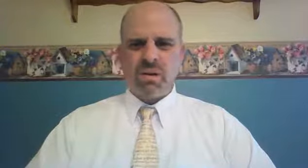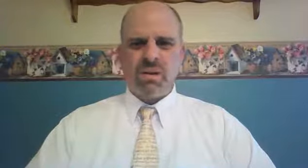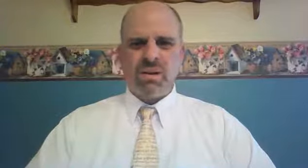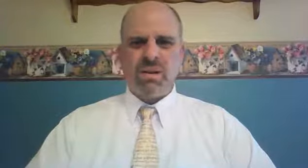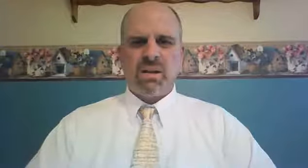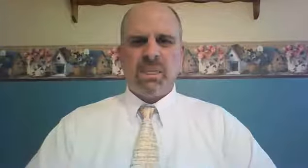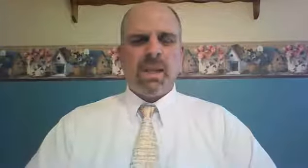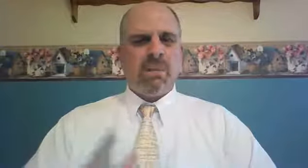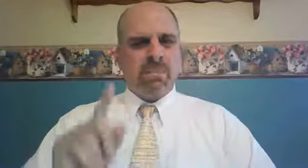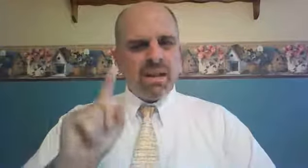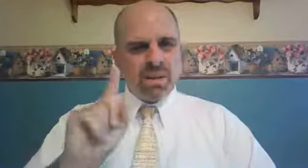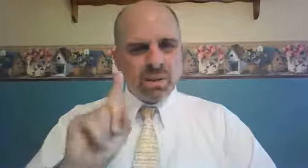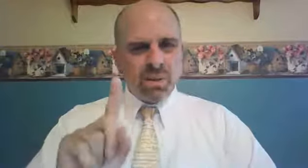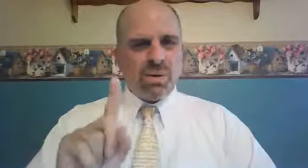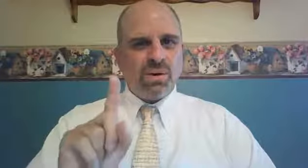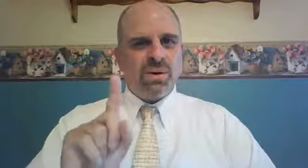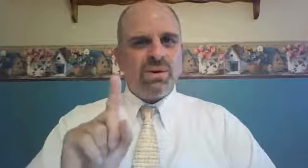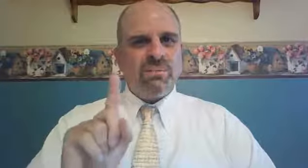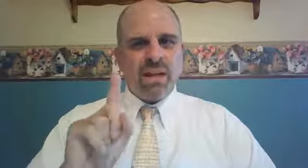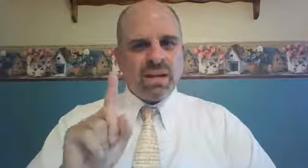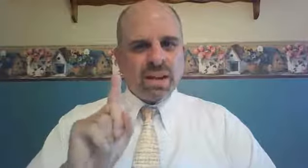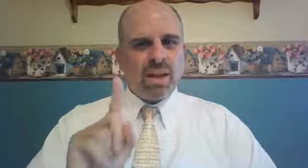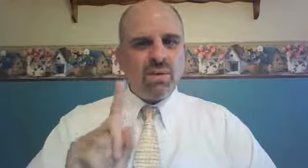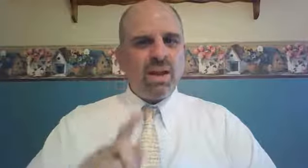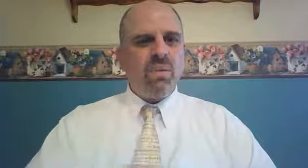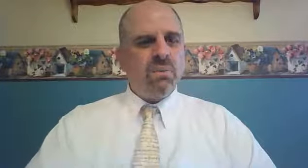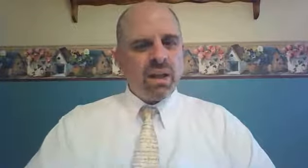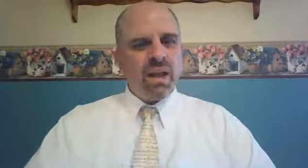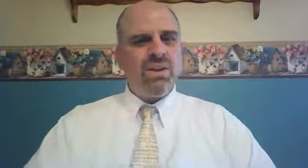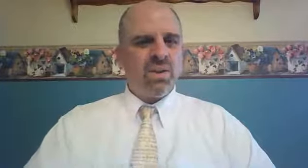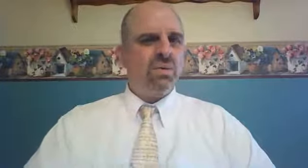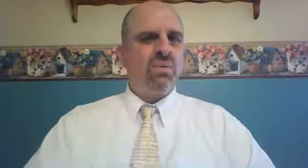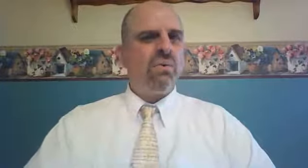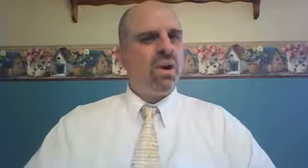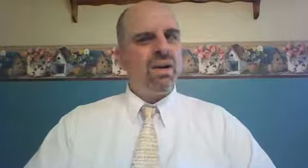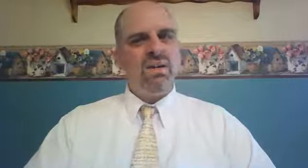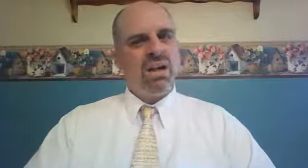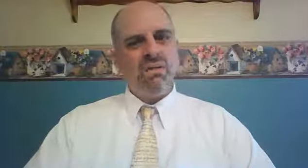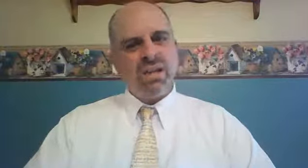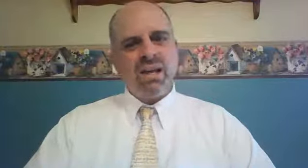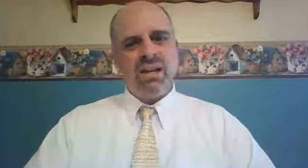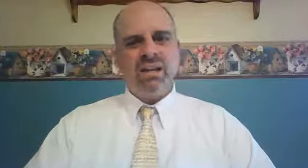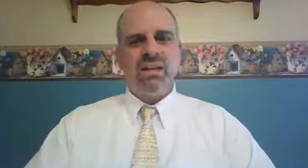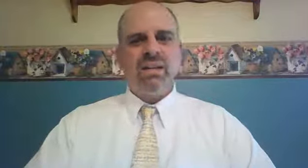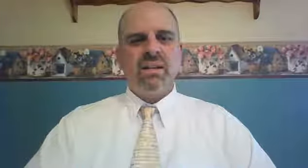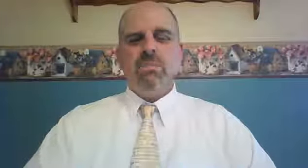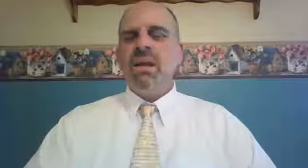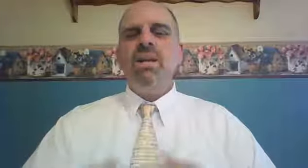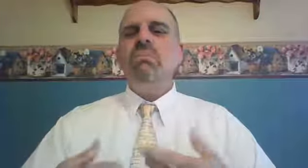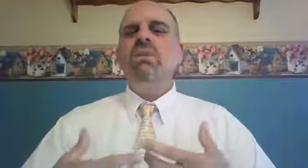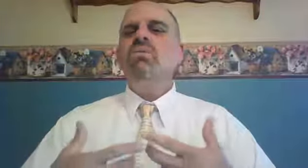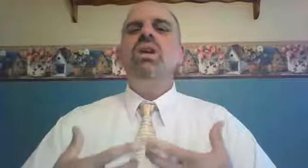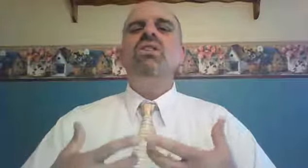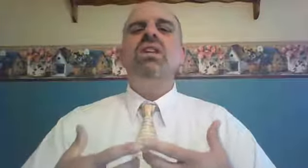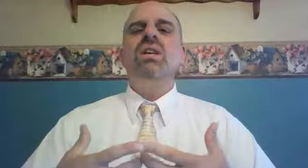May the Lord, may Yahweh repay you for what you have done. May you be richly